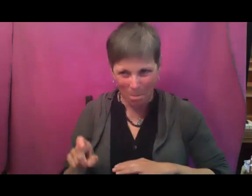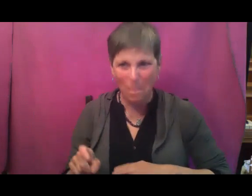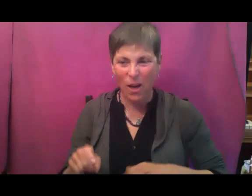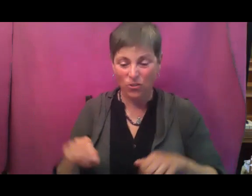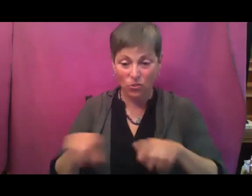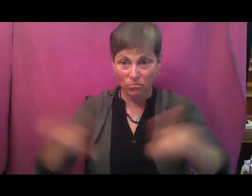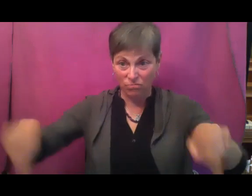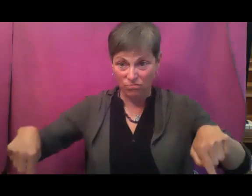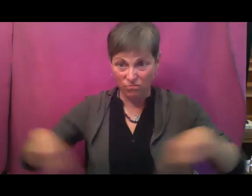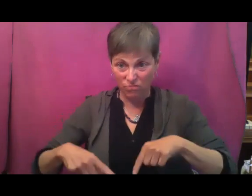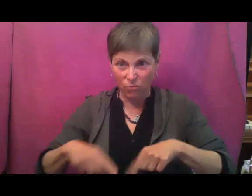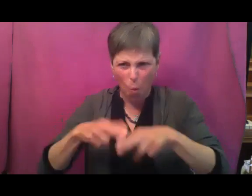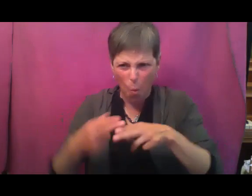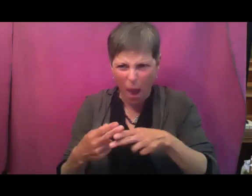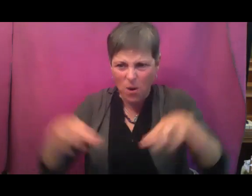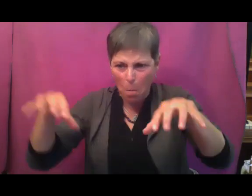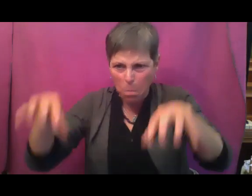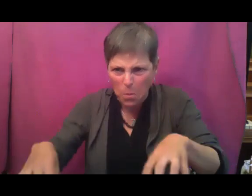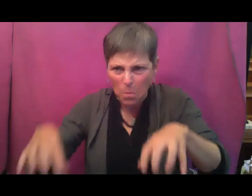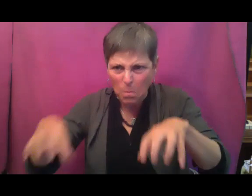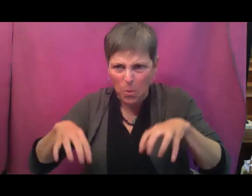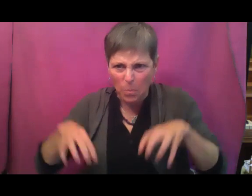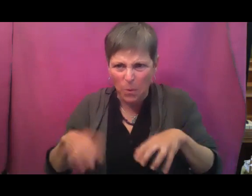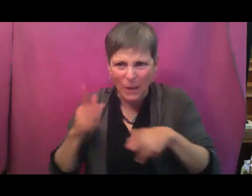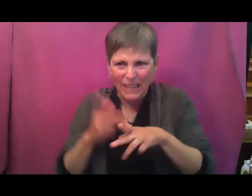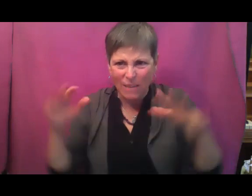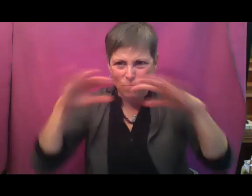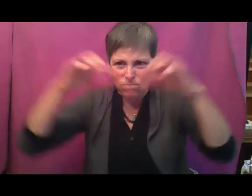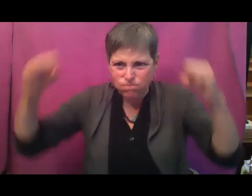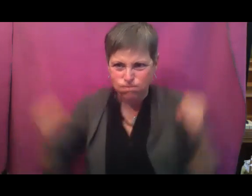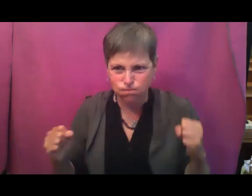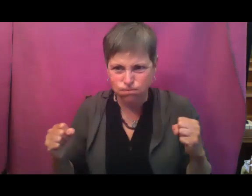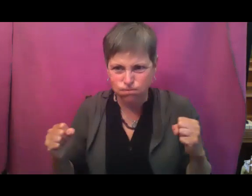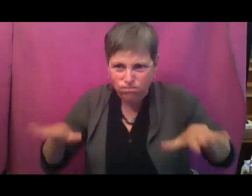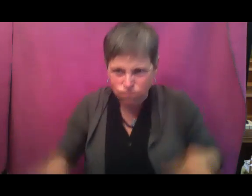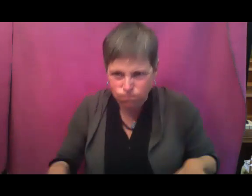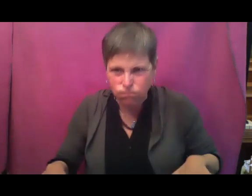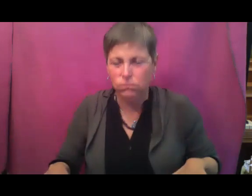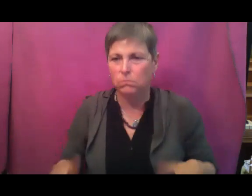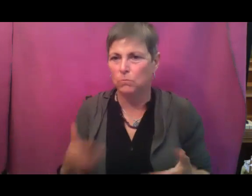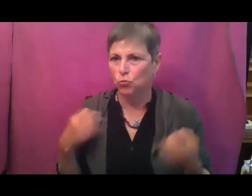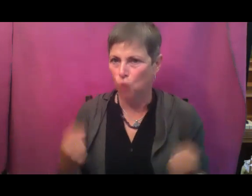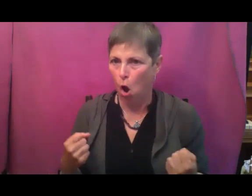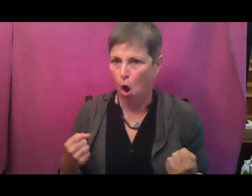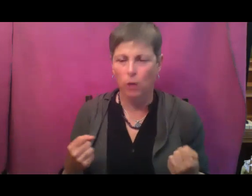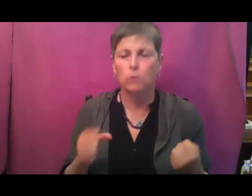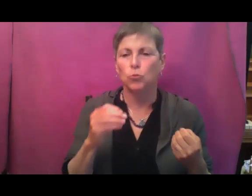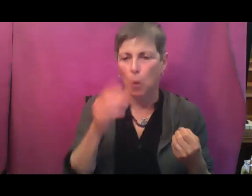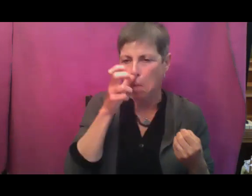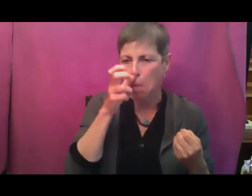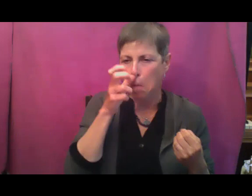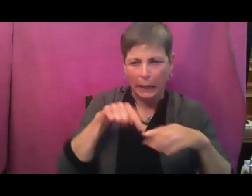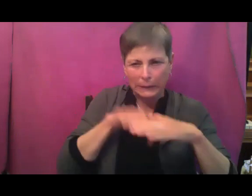Otherwise you're just encapsulating the party. So we literally just, we put on those hoops and floating row cover as soon